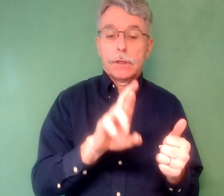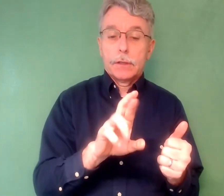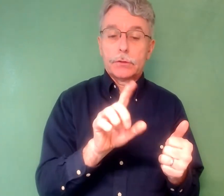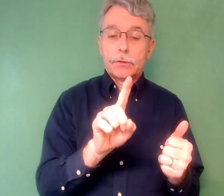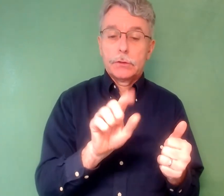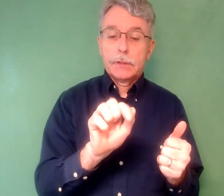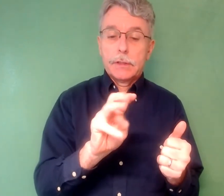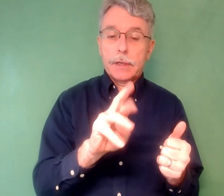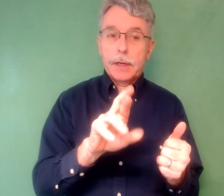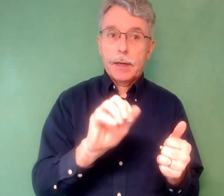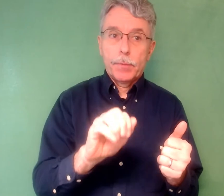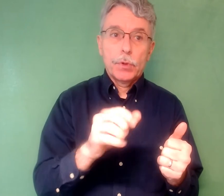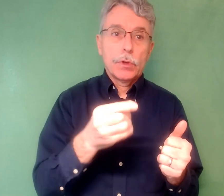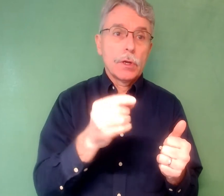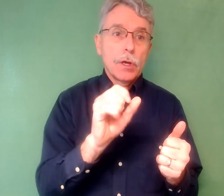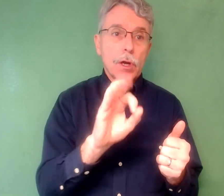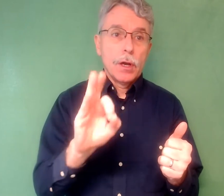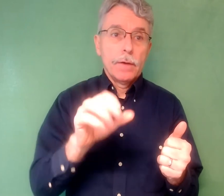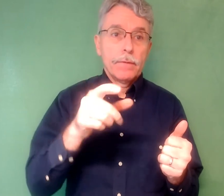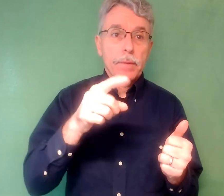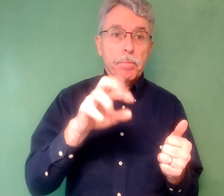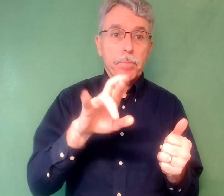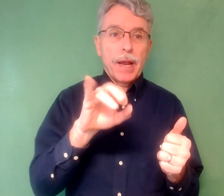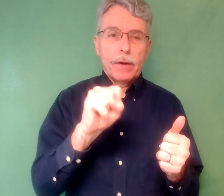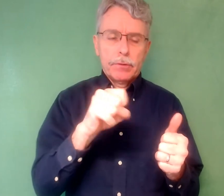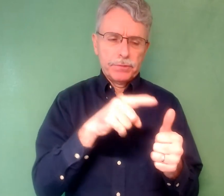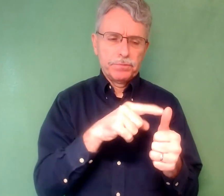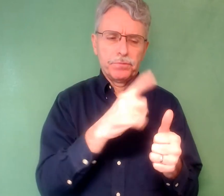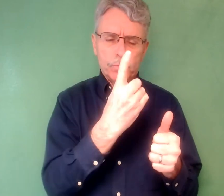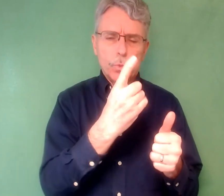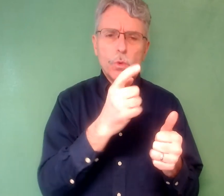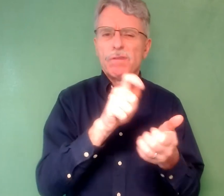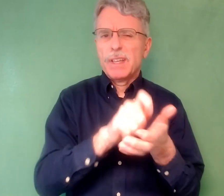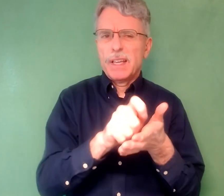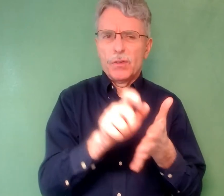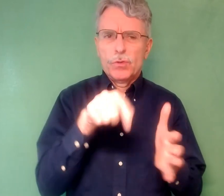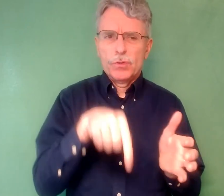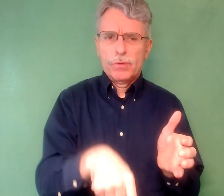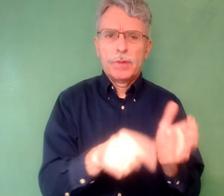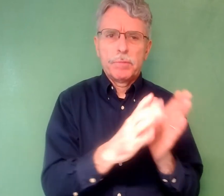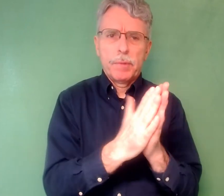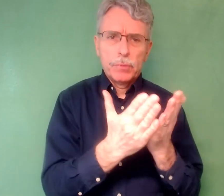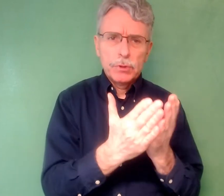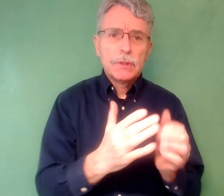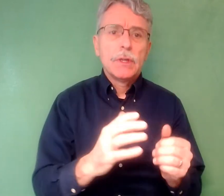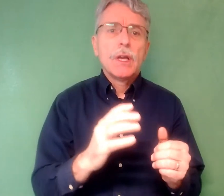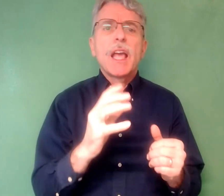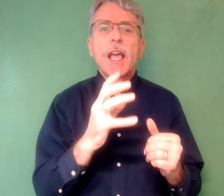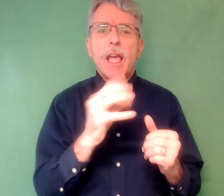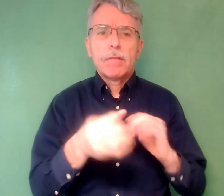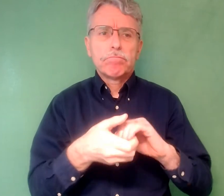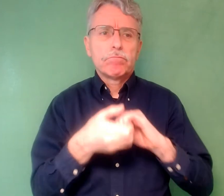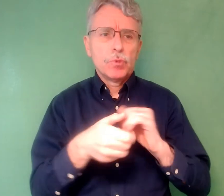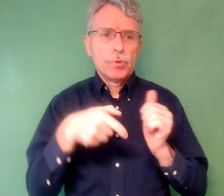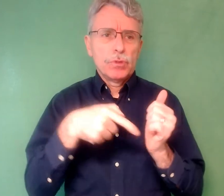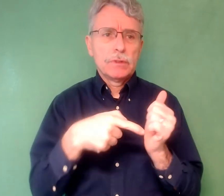of this publication and co-authored this chapter with Dr. E. Basil Kessler and Dr. Gabriel A.